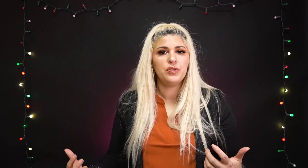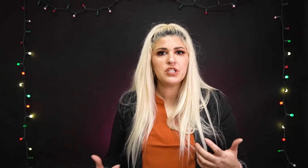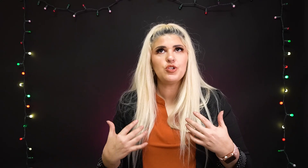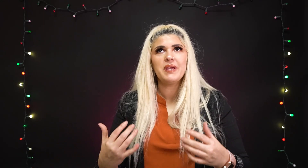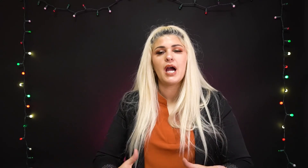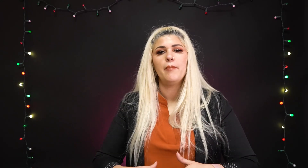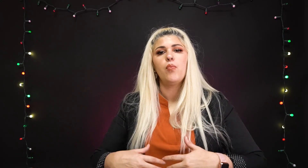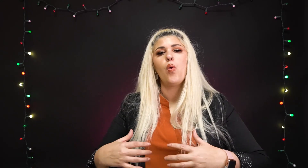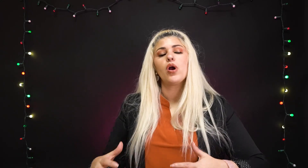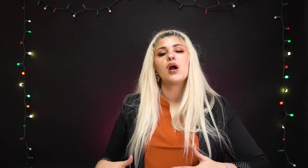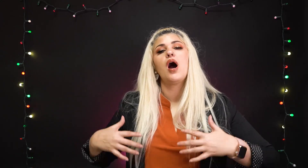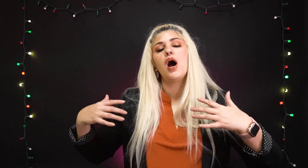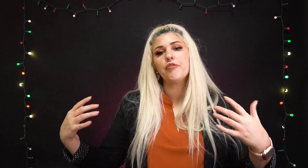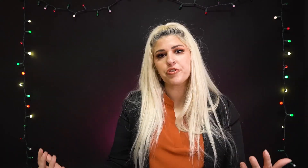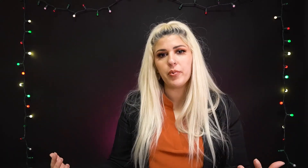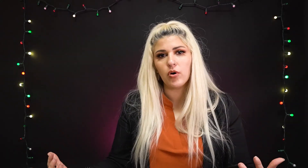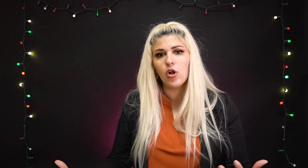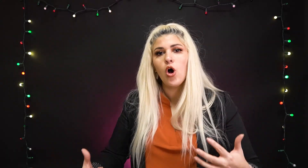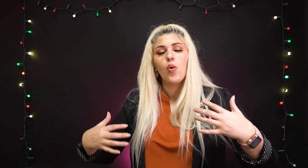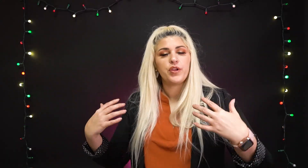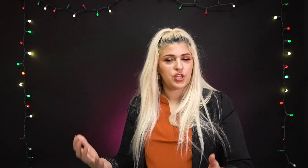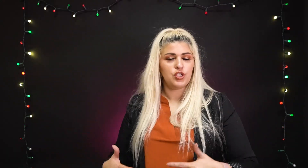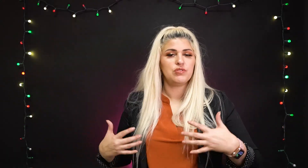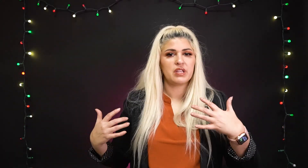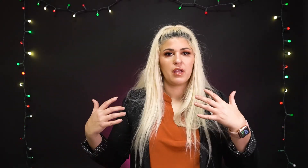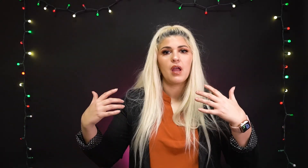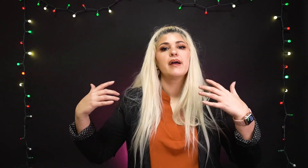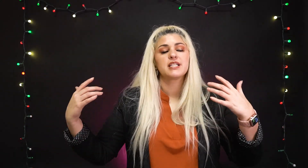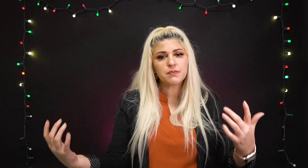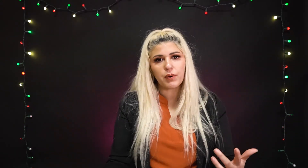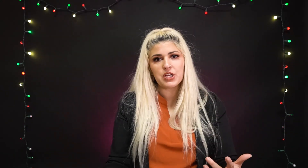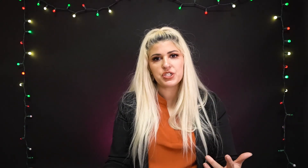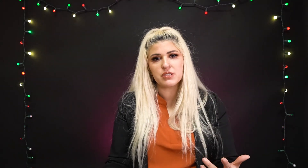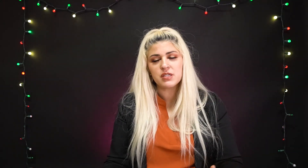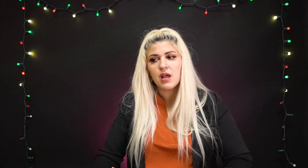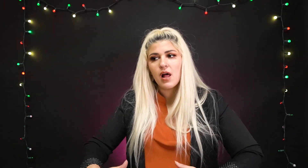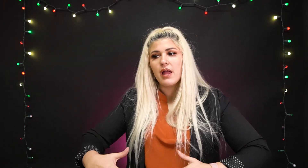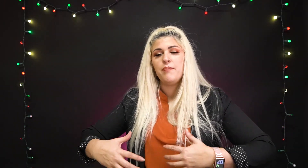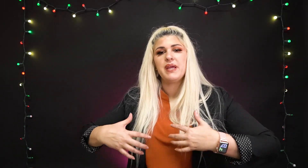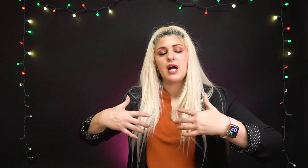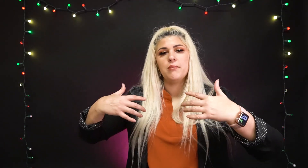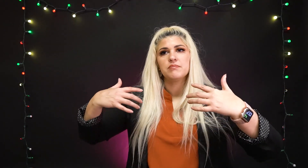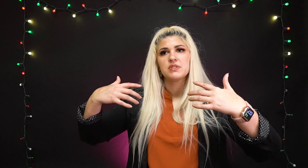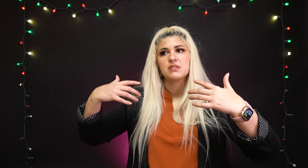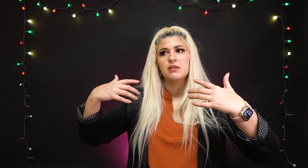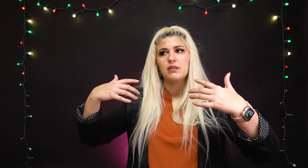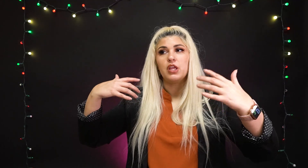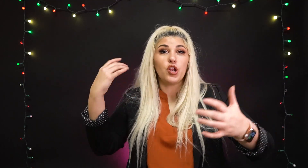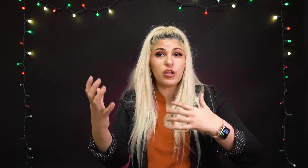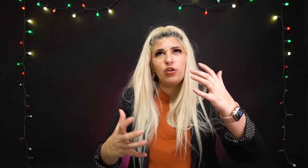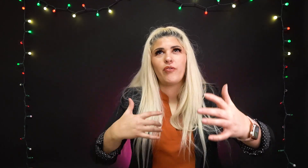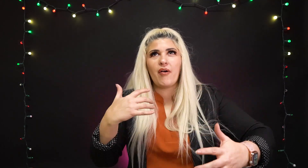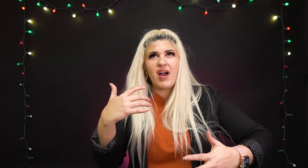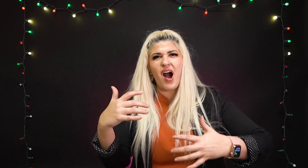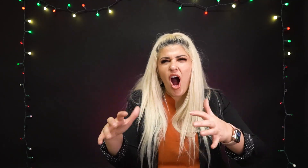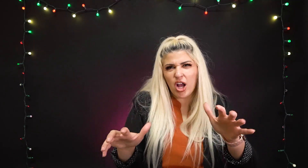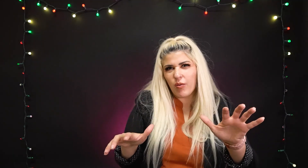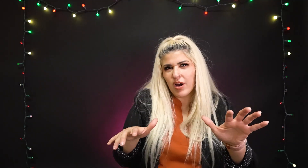this you become more comfortable with using expressions it becomes you don't you don't have that awkward